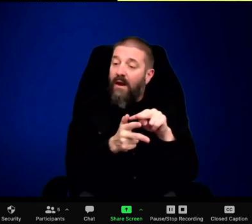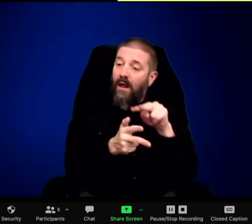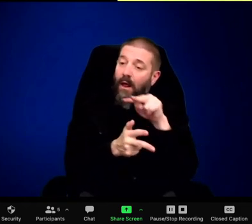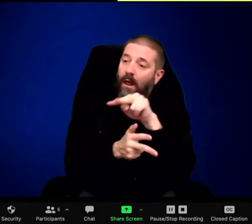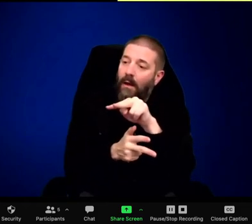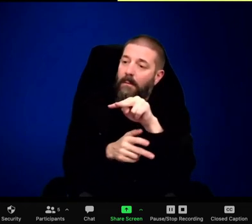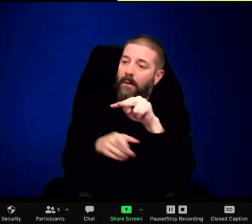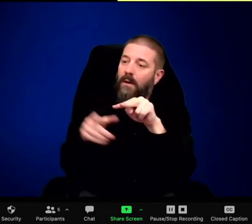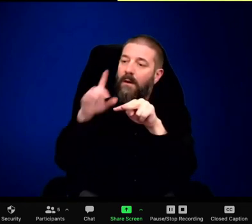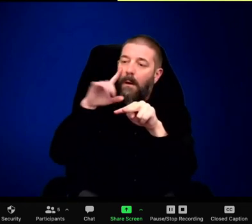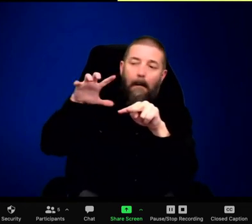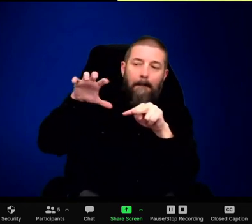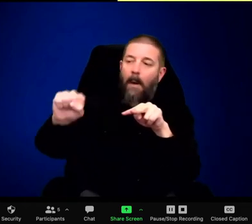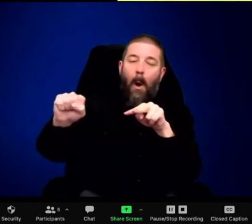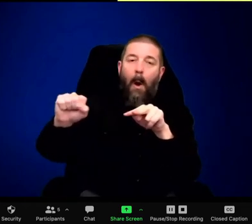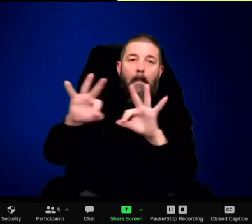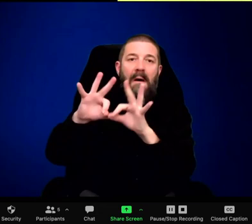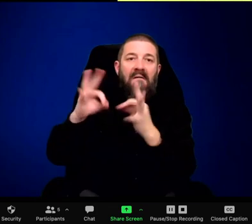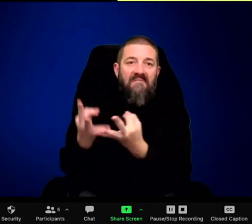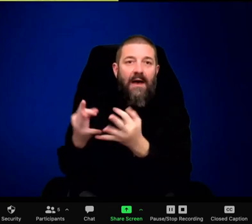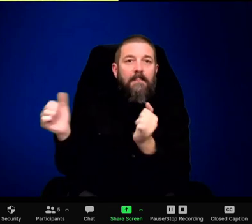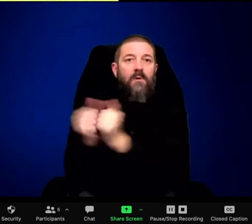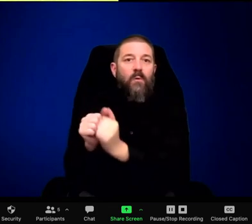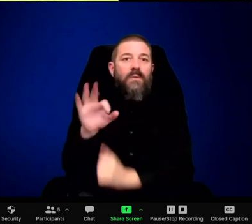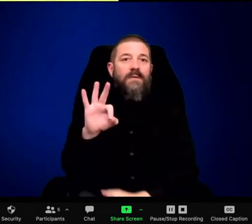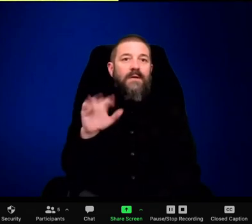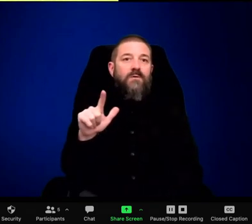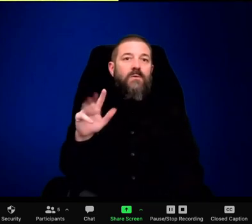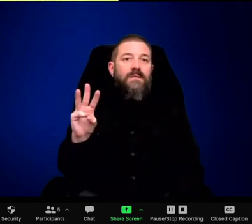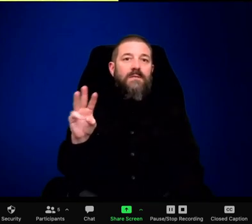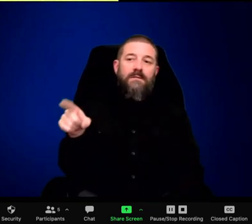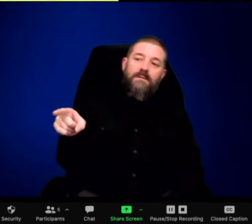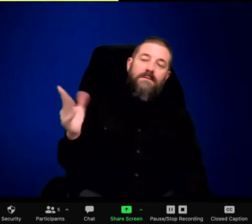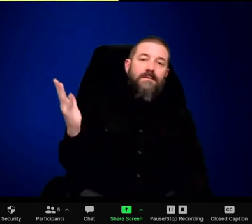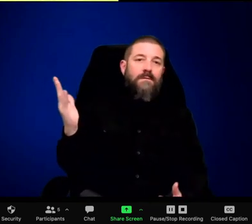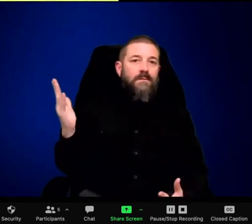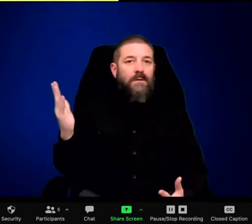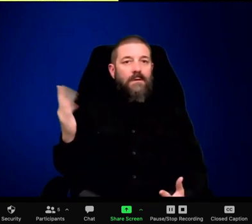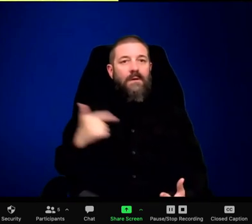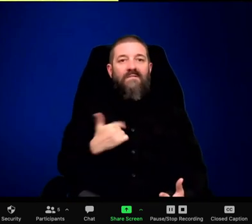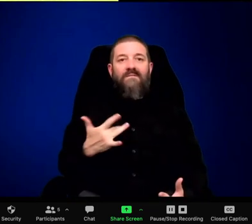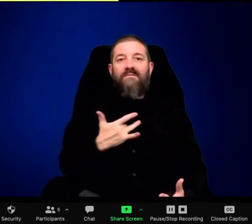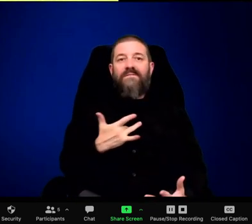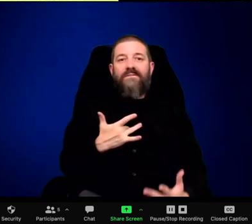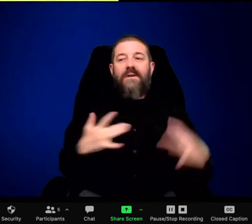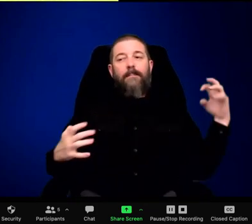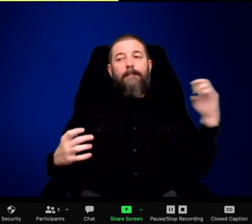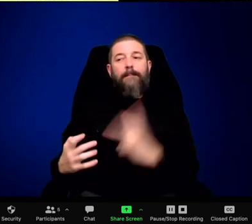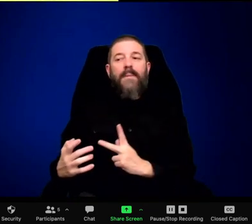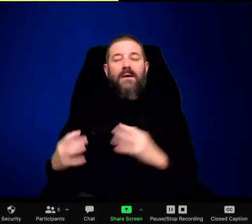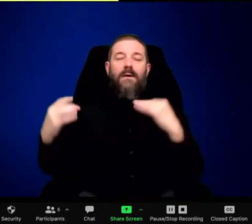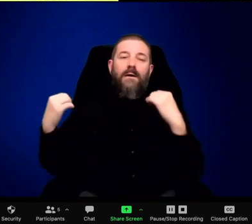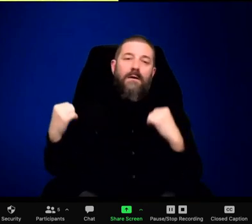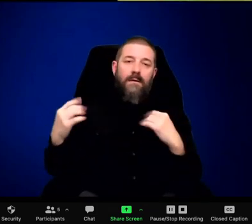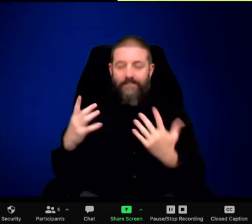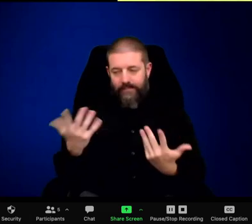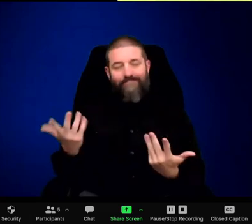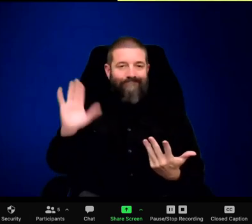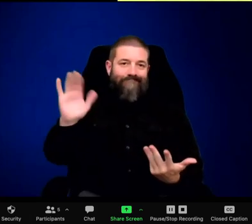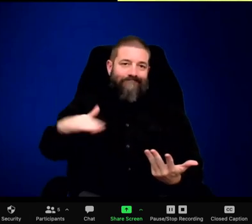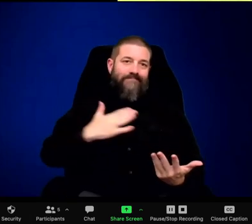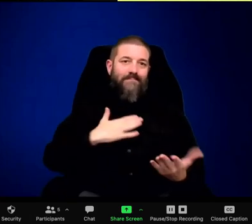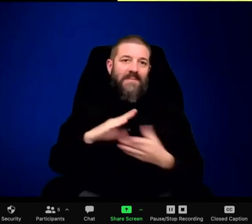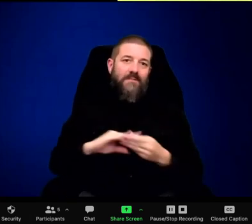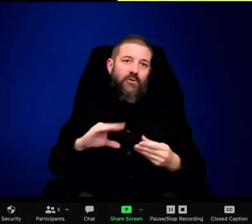Valley. And so I was a good patient, maybe the patient of the year. And then a friend drove me back